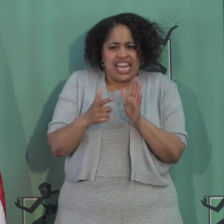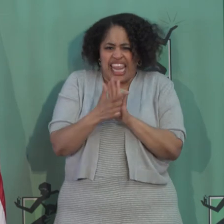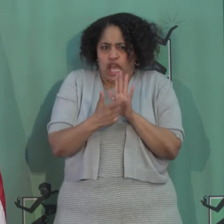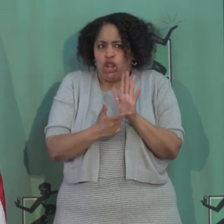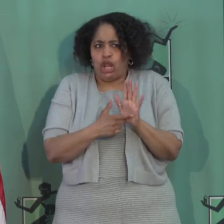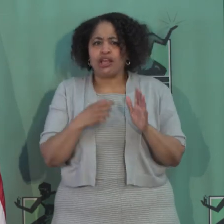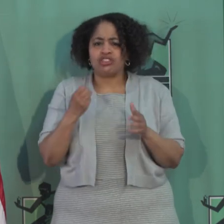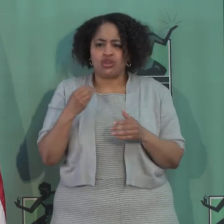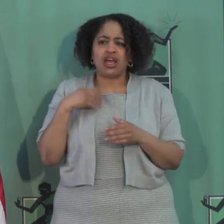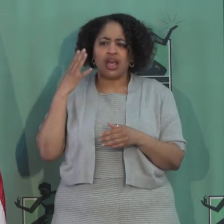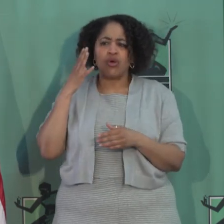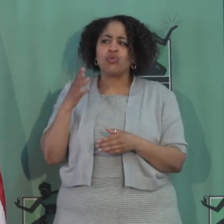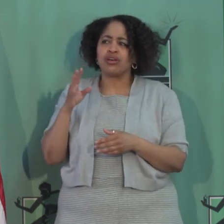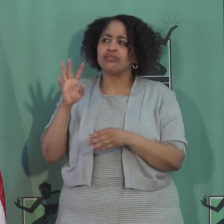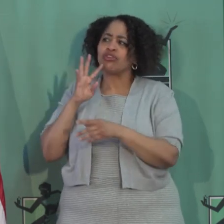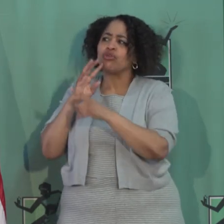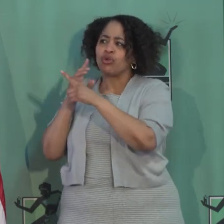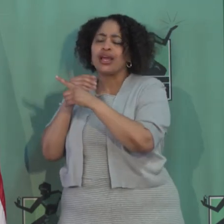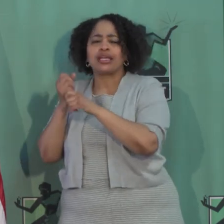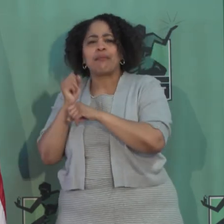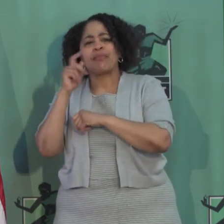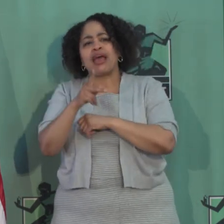and enforce appropriately. Thank you.